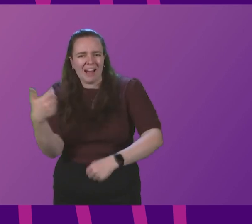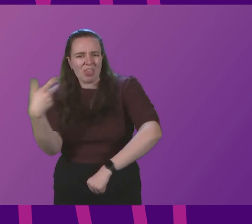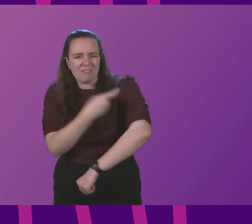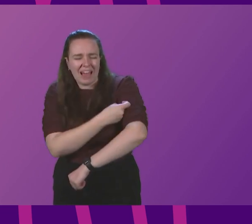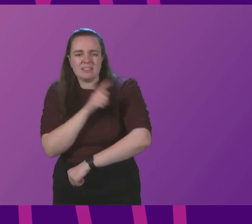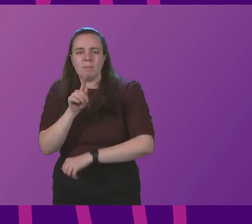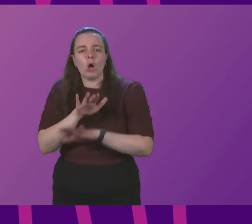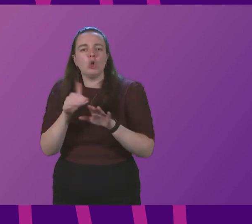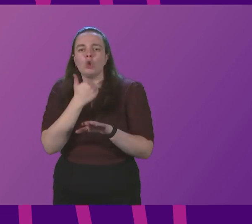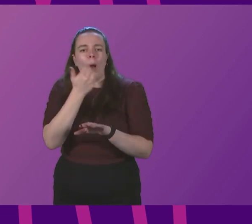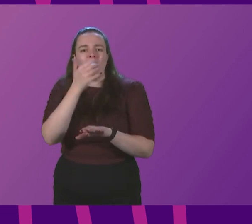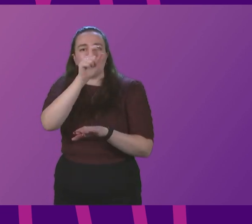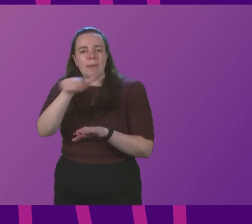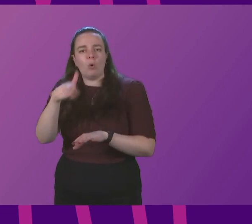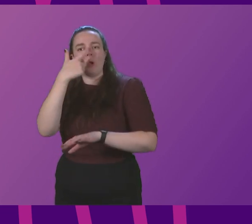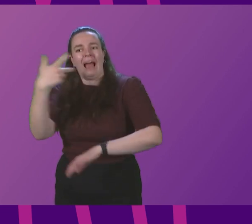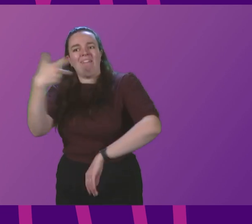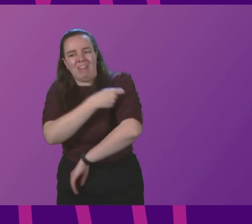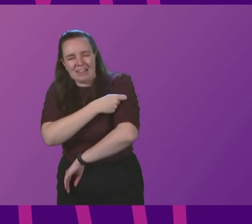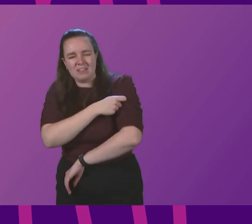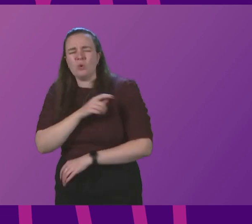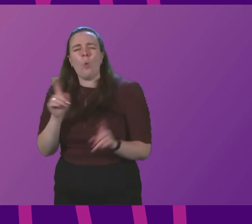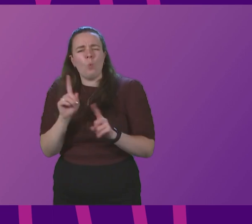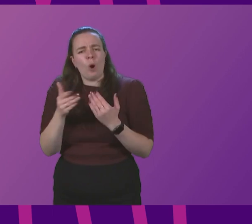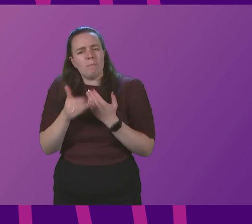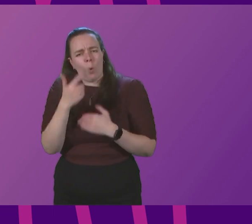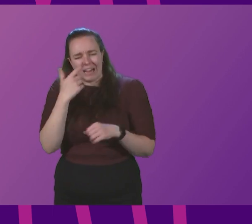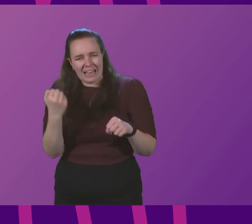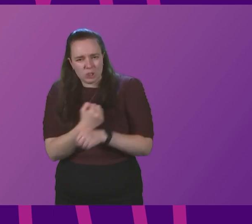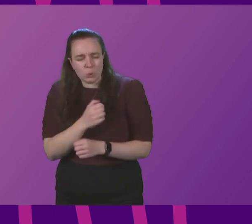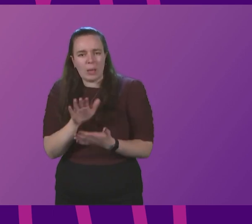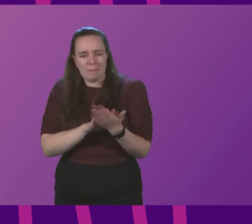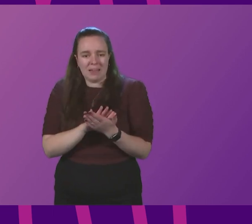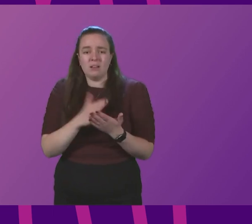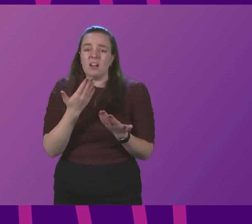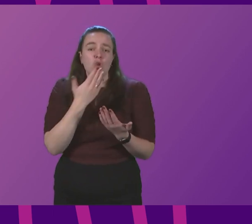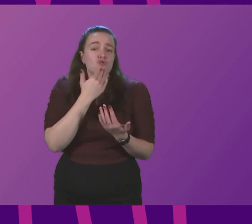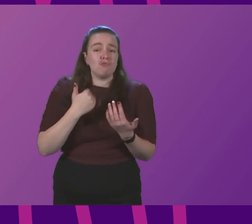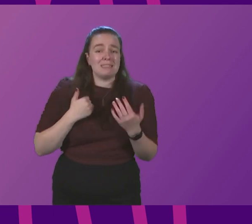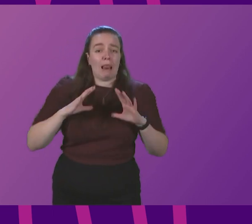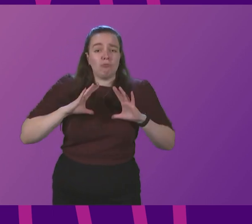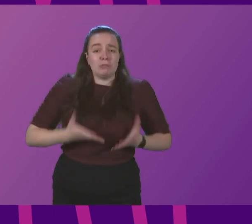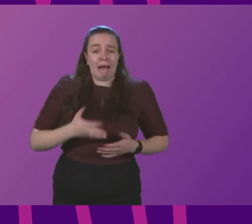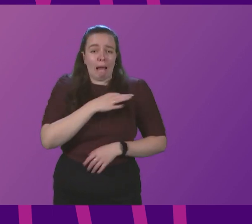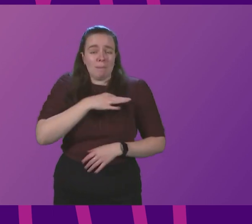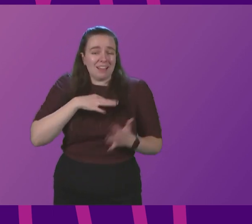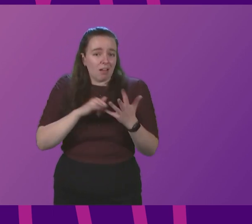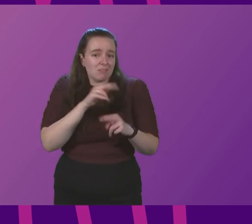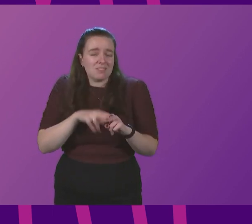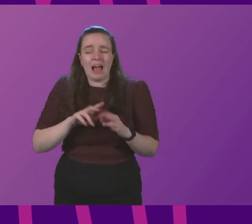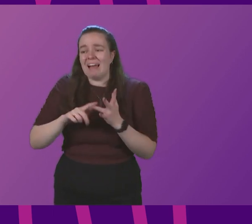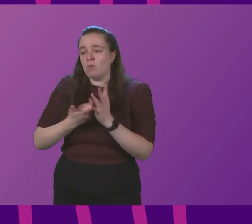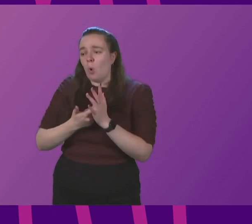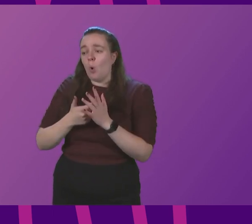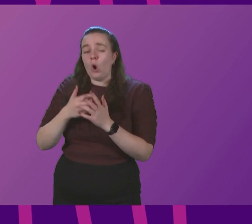don't have enough vaccinators. So what more can be done, for example, to call upon recently retired medical staff, or perhaps medical or